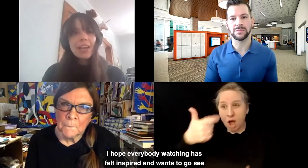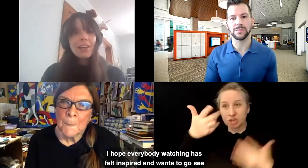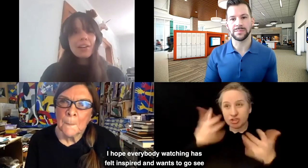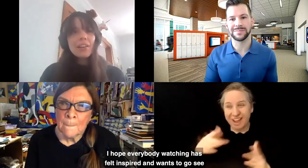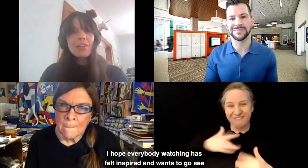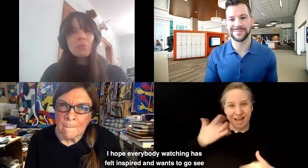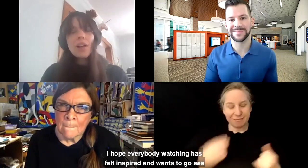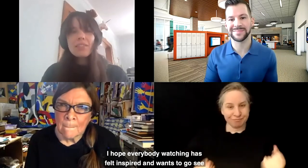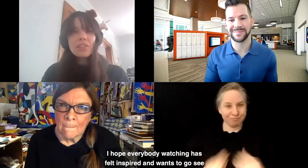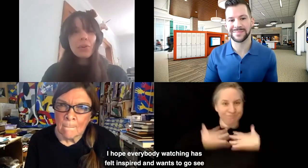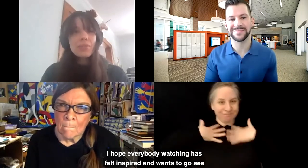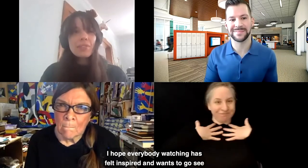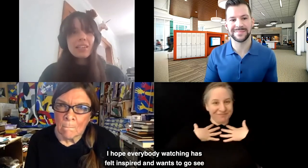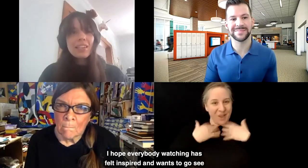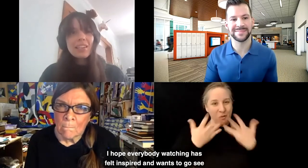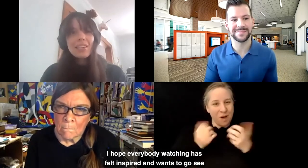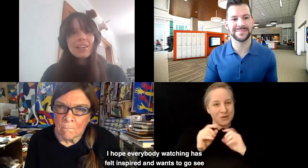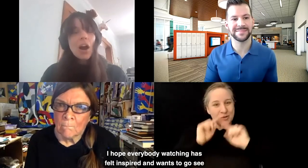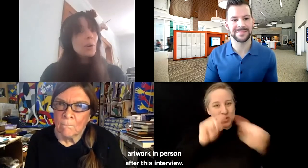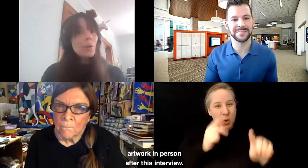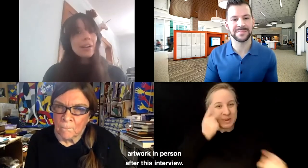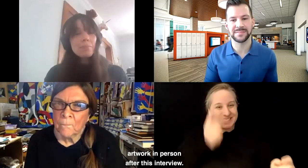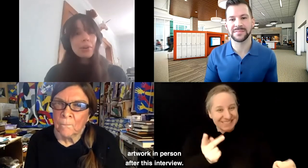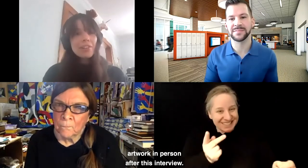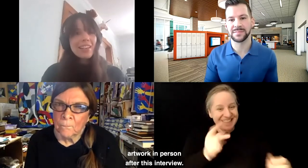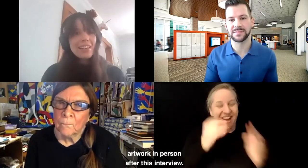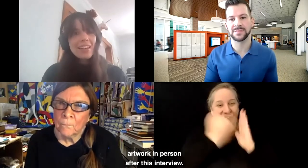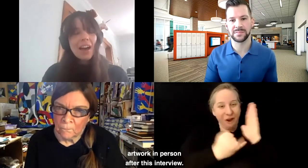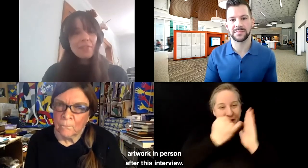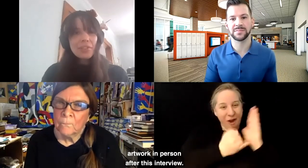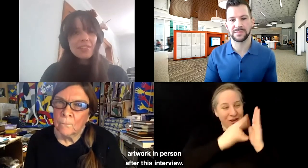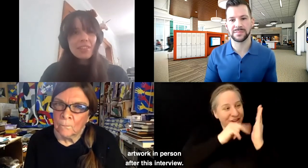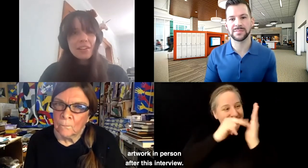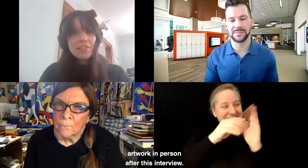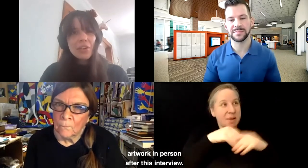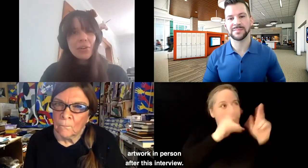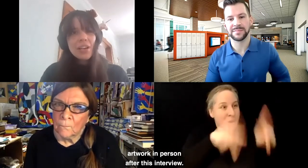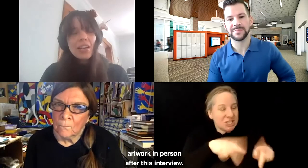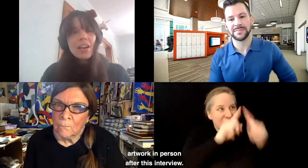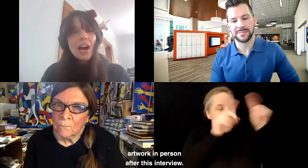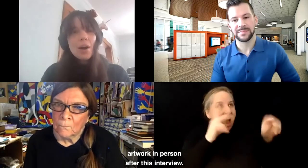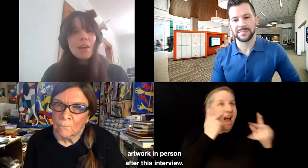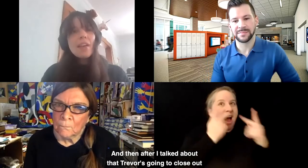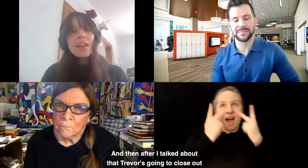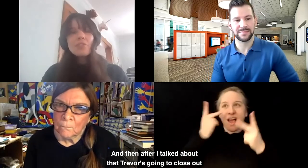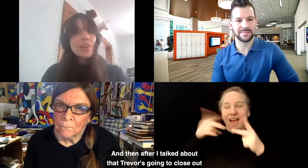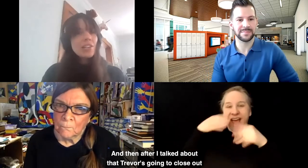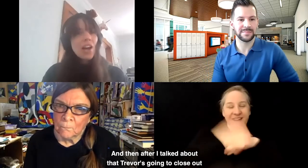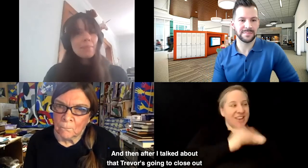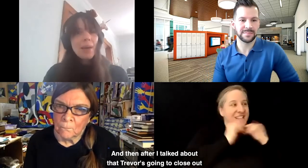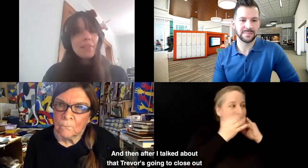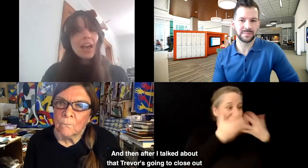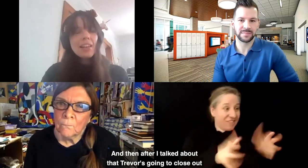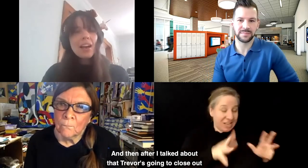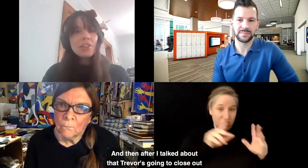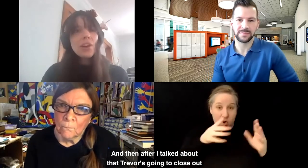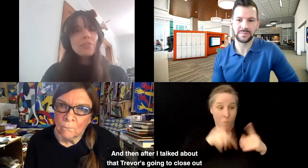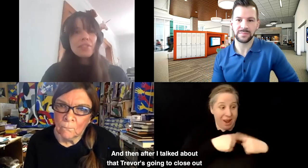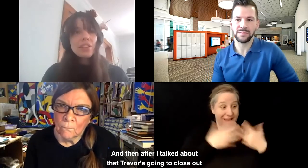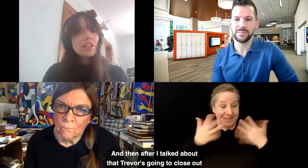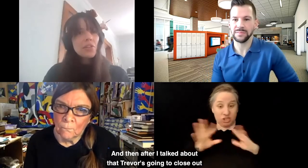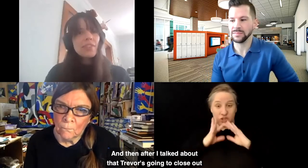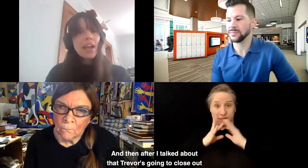inspired and wants to go see artwork in person after this interview. And then after I talk about that,